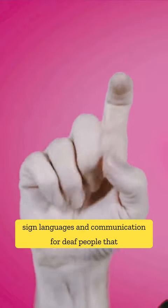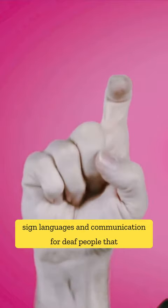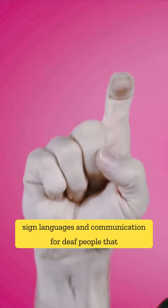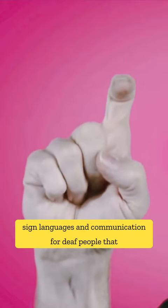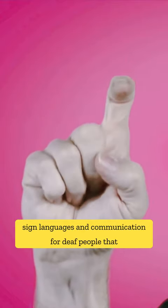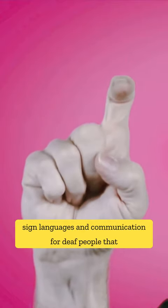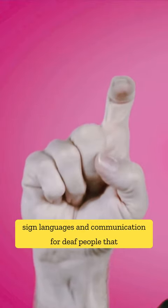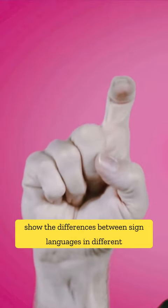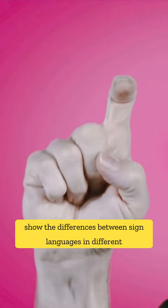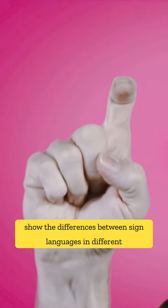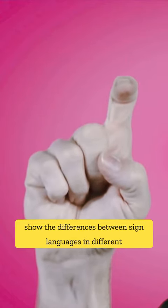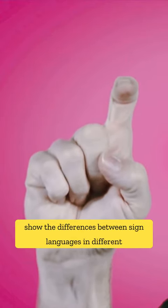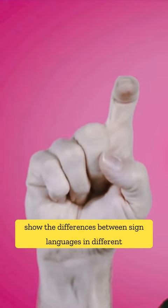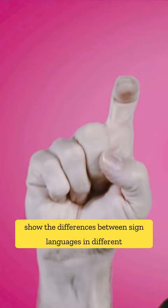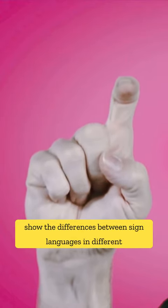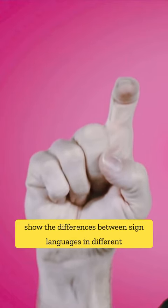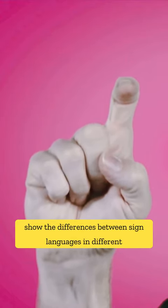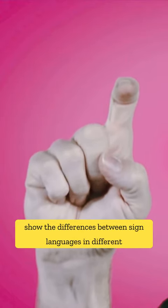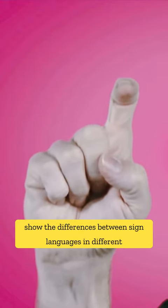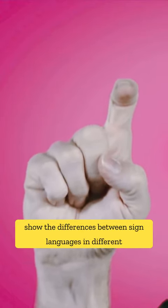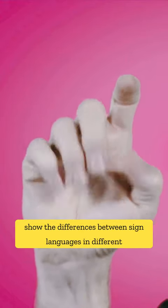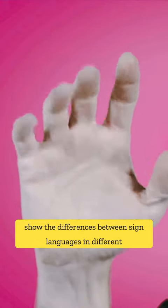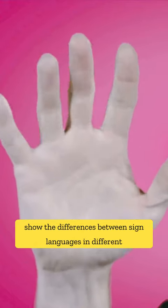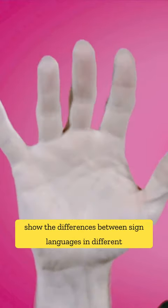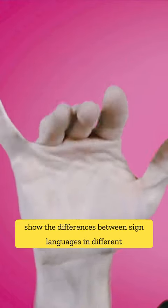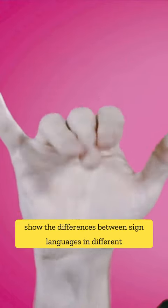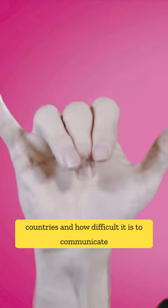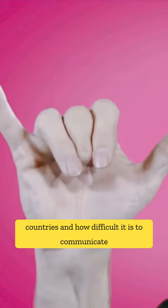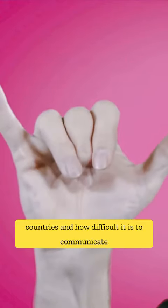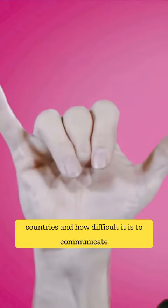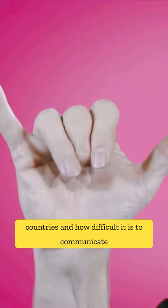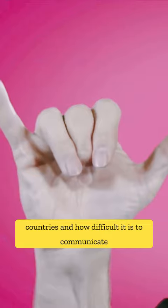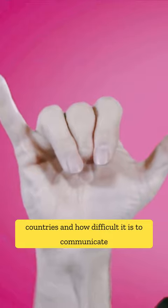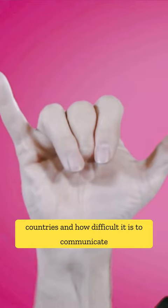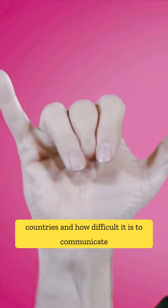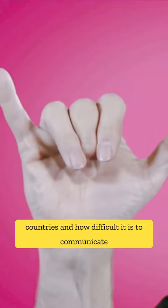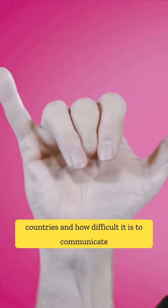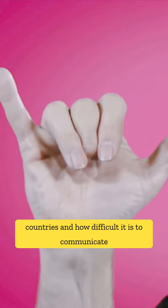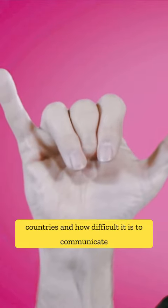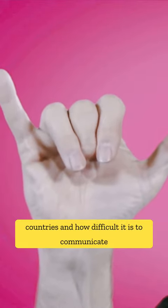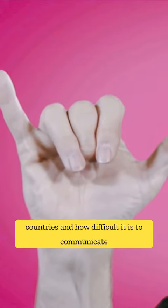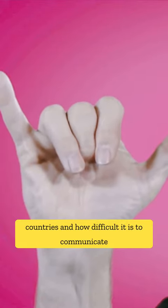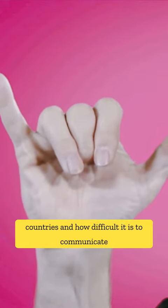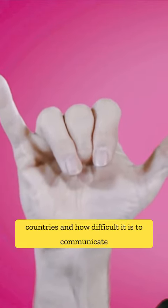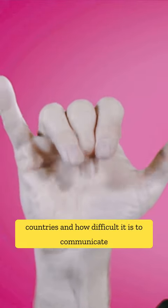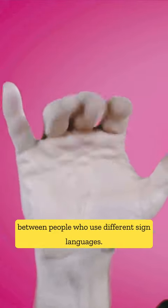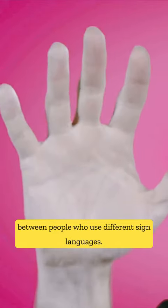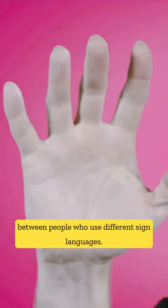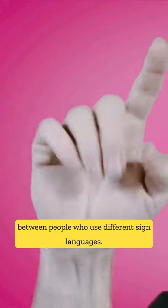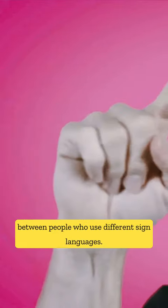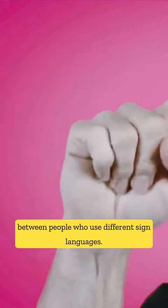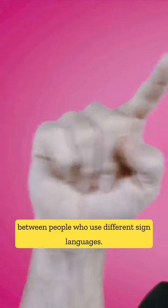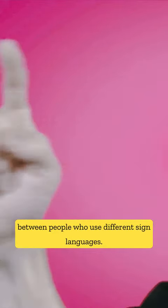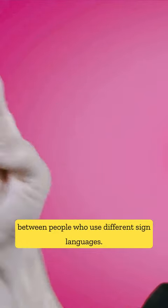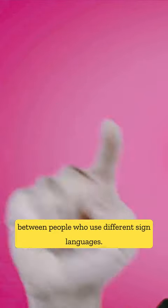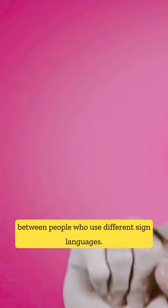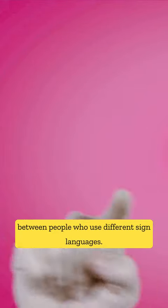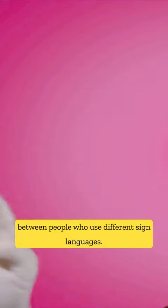deaf people that show the differences between sign languages in different countries and how difficult it is to communicate between people who use different sign